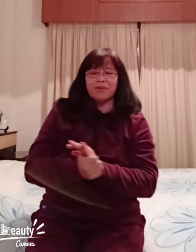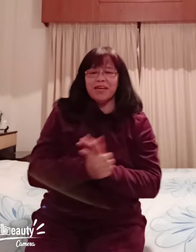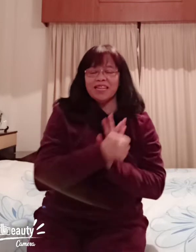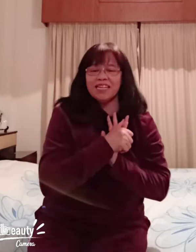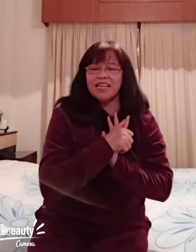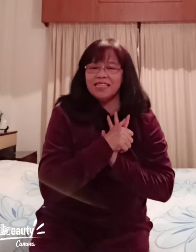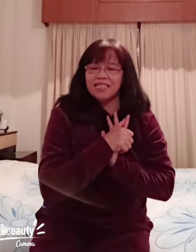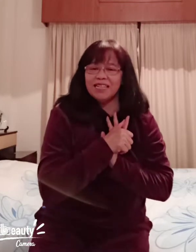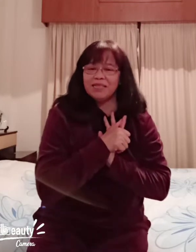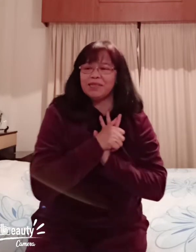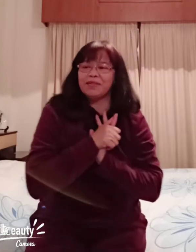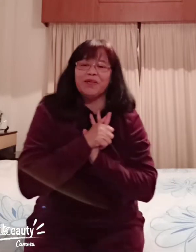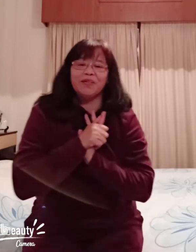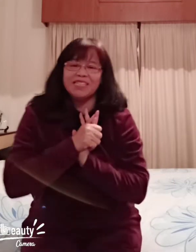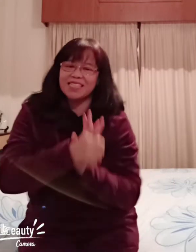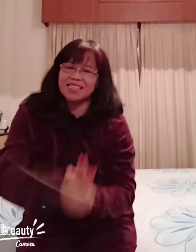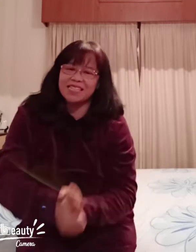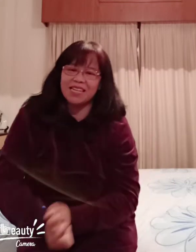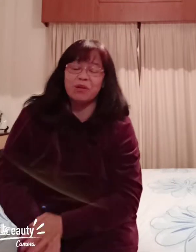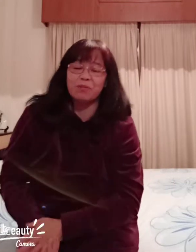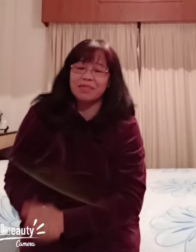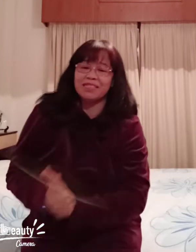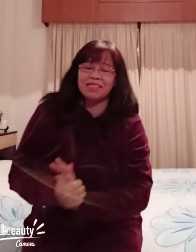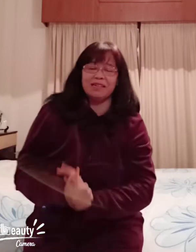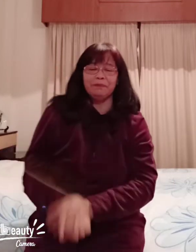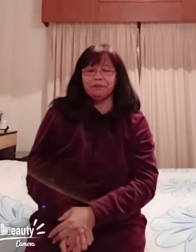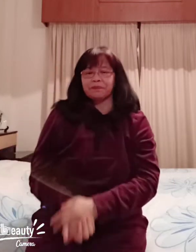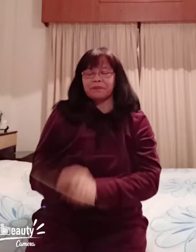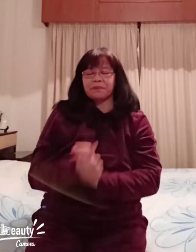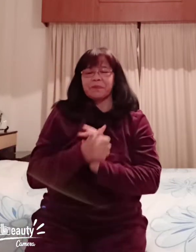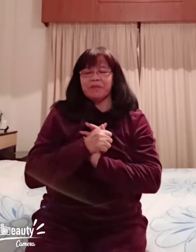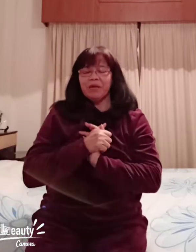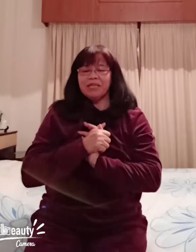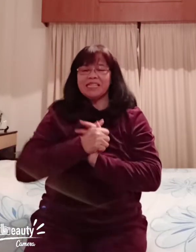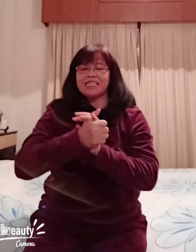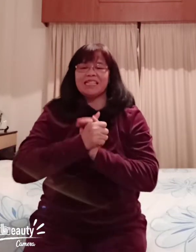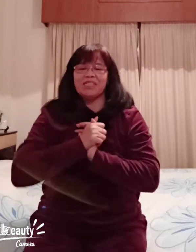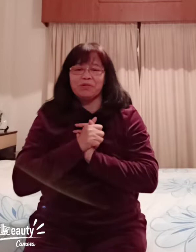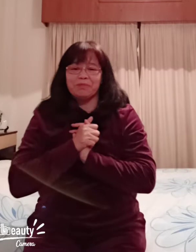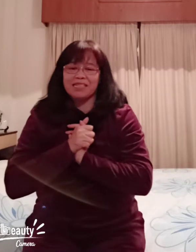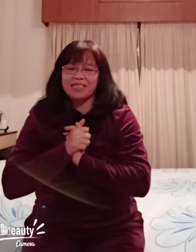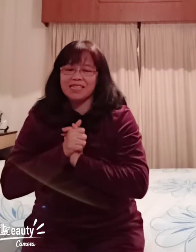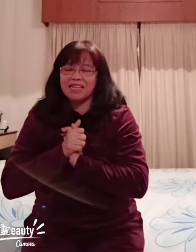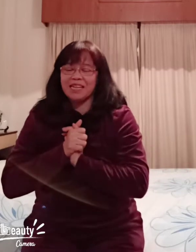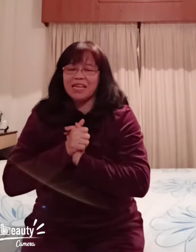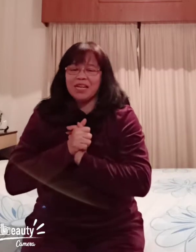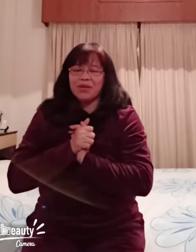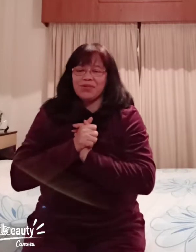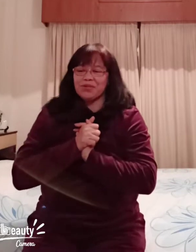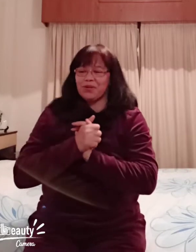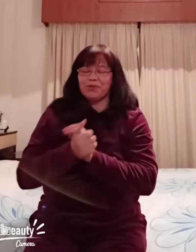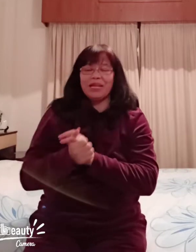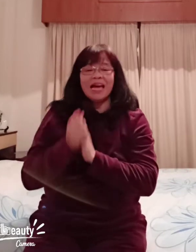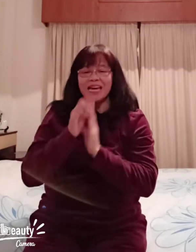until on Sunday or Monday I will extend that on Monday so lahat